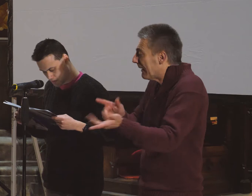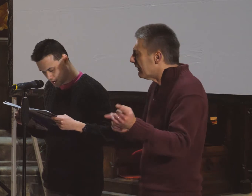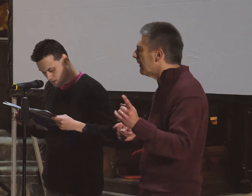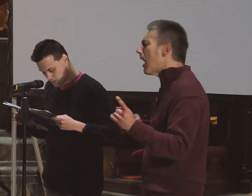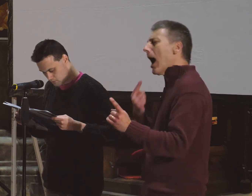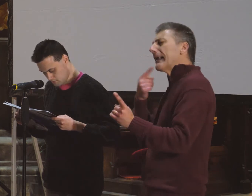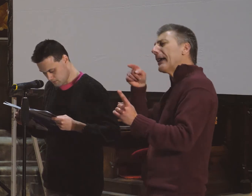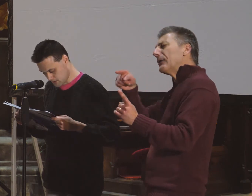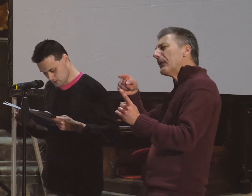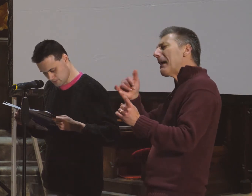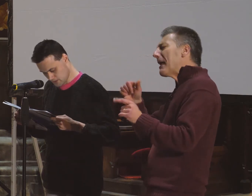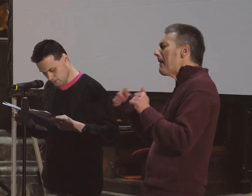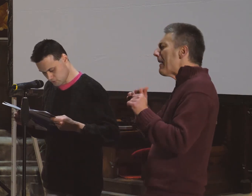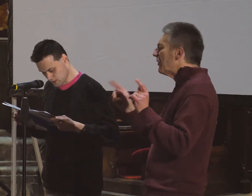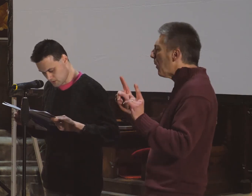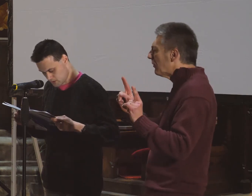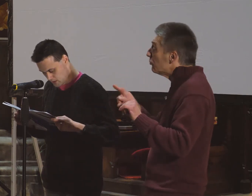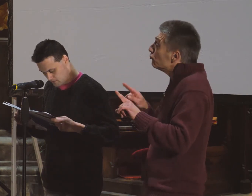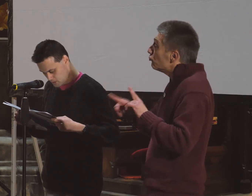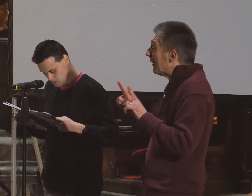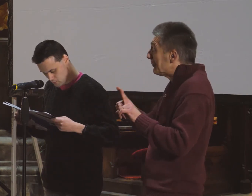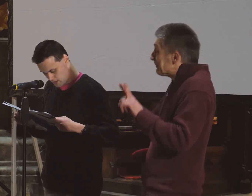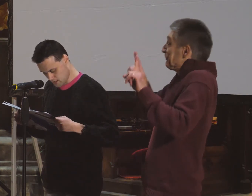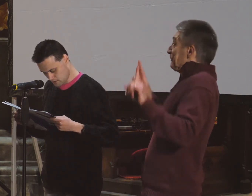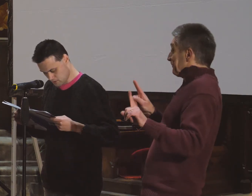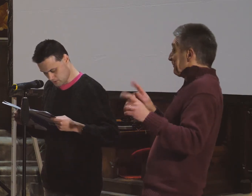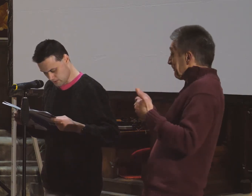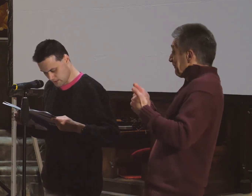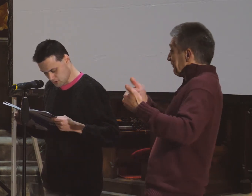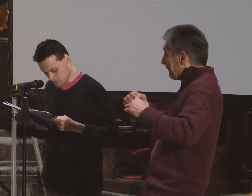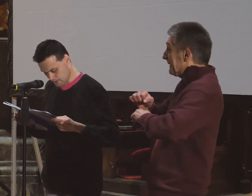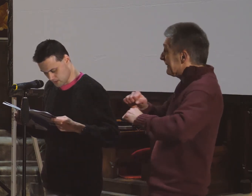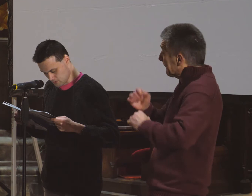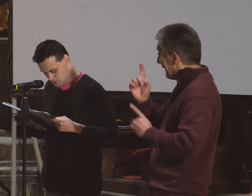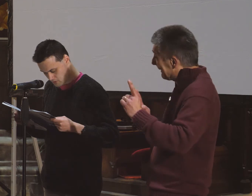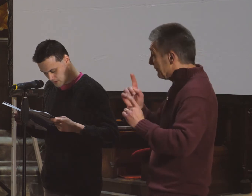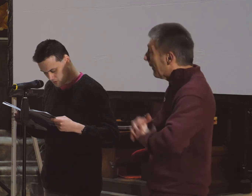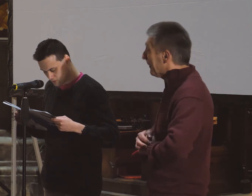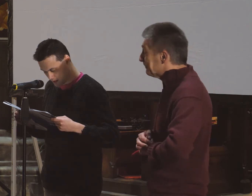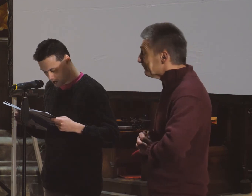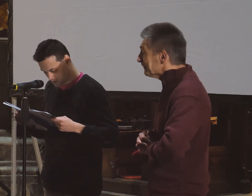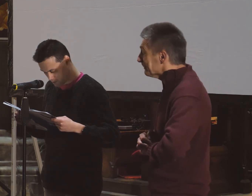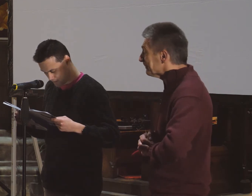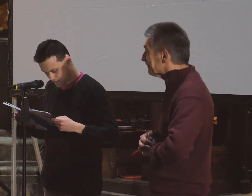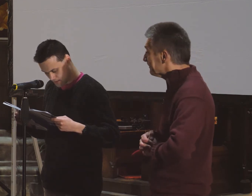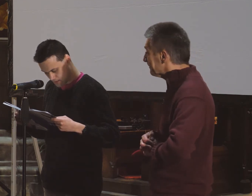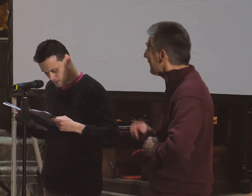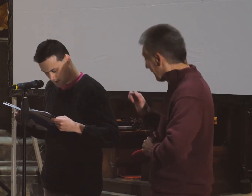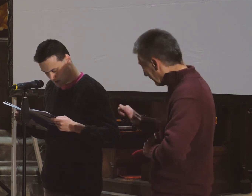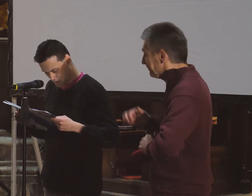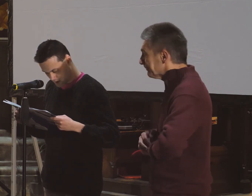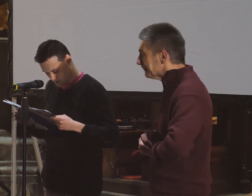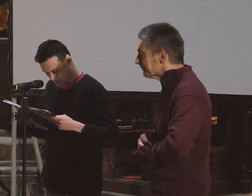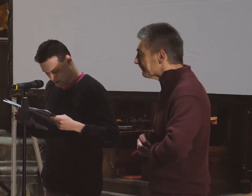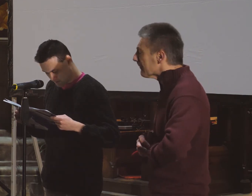May I suggest it would be better if we tried to stay out of each other's way, and let each other have their personal space on occasions when they need